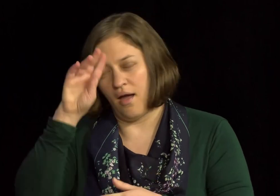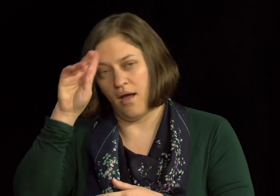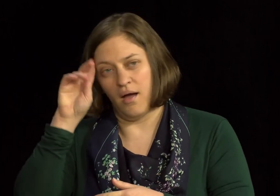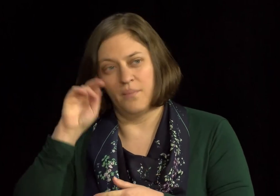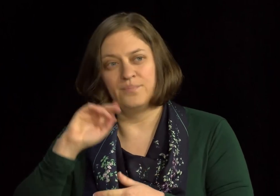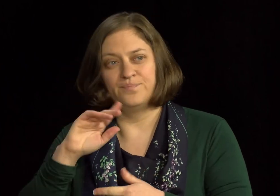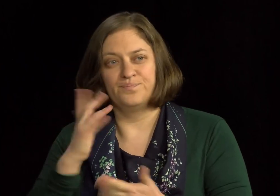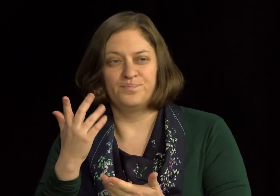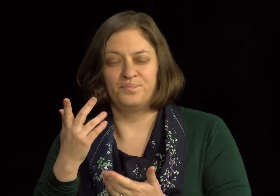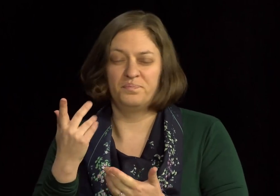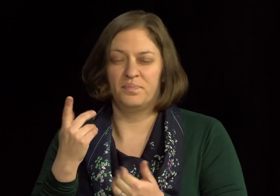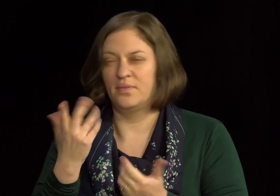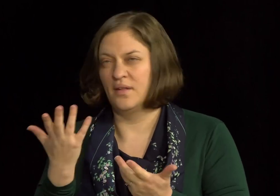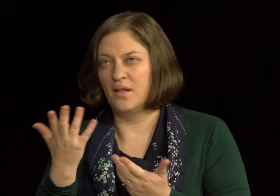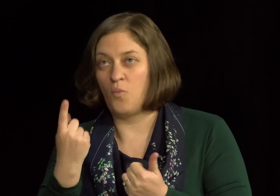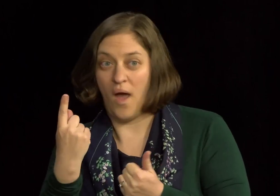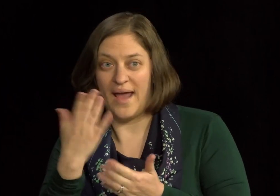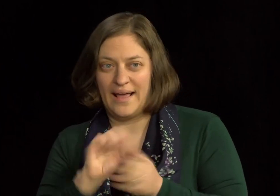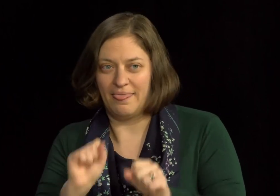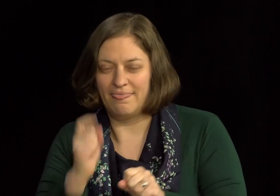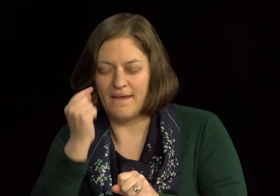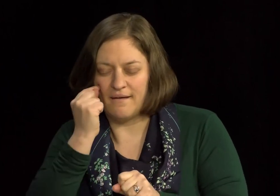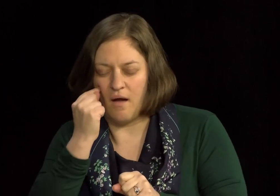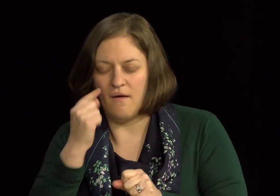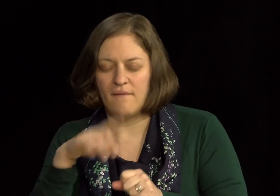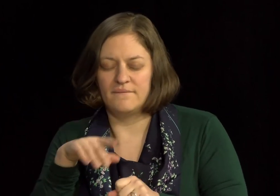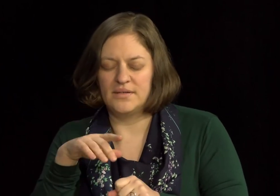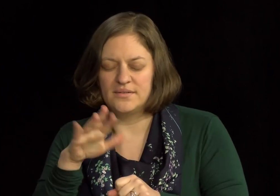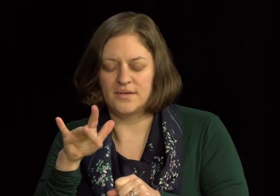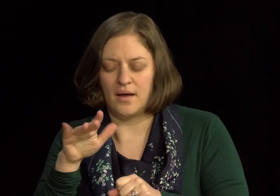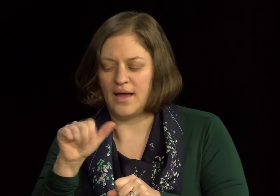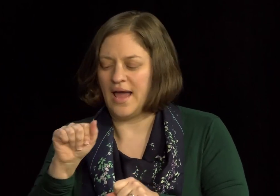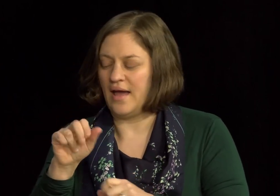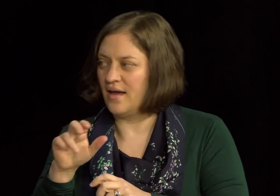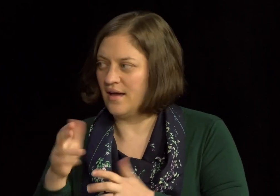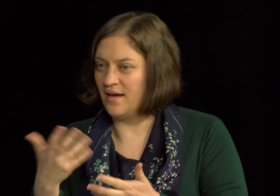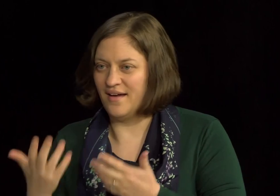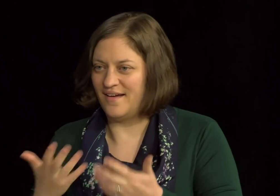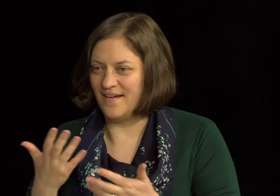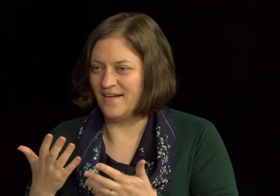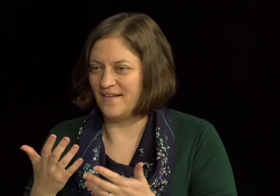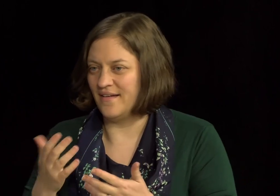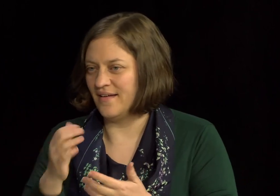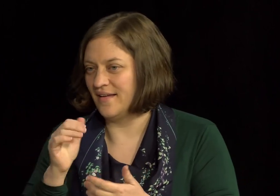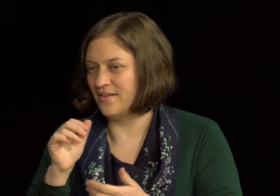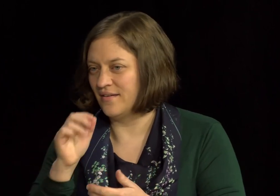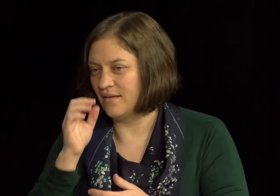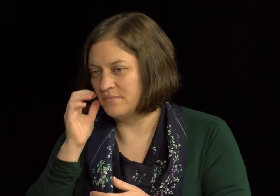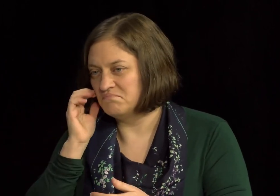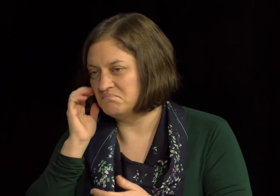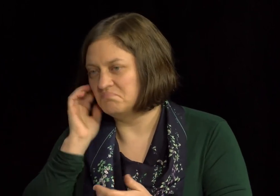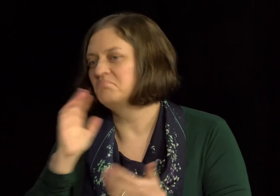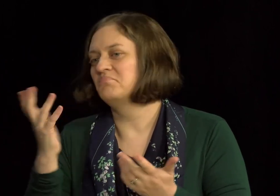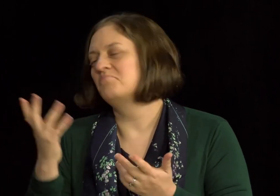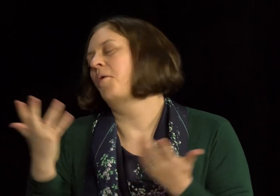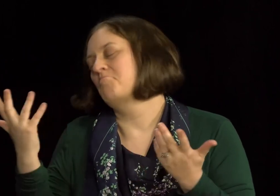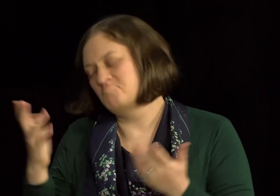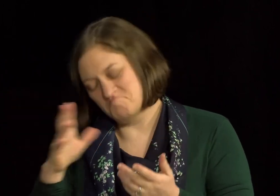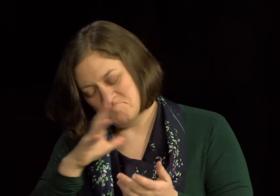Um, okay. So, um... You mentioned Alexander Graham Bell, so... Sure.